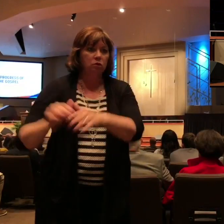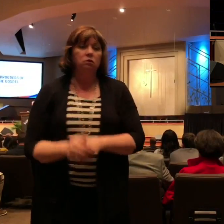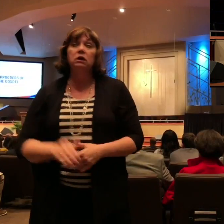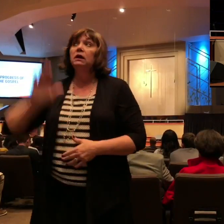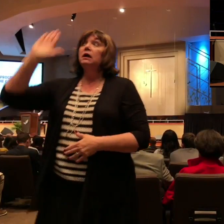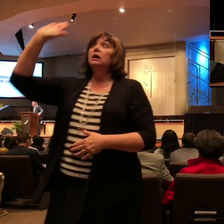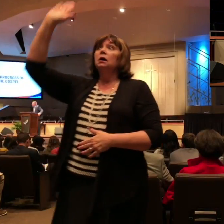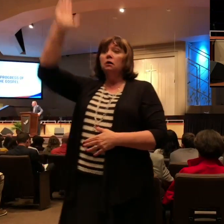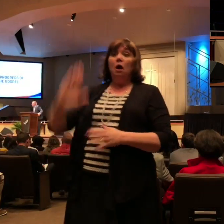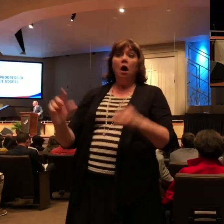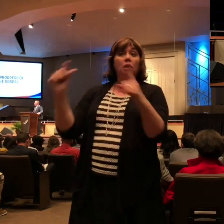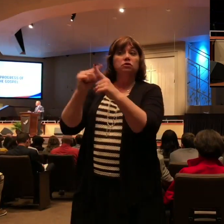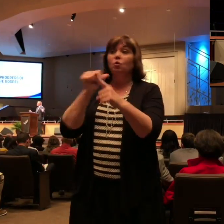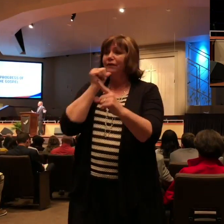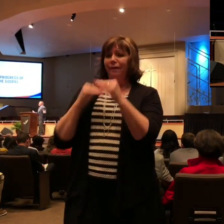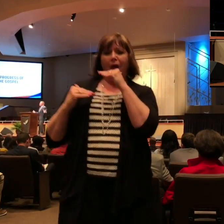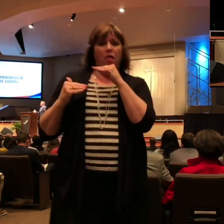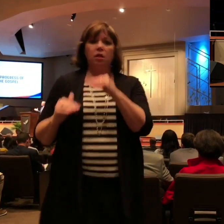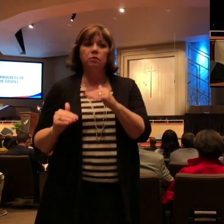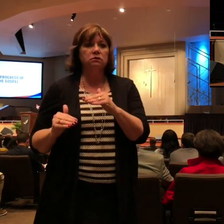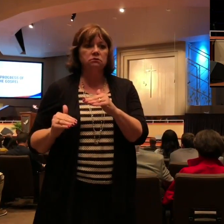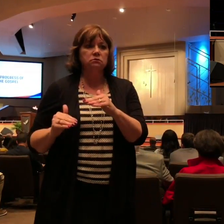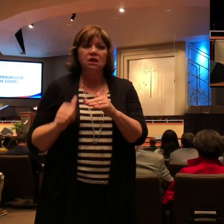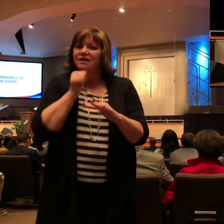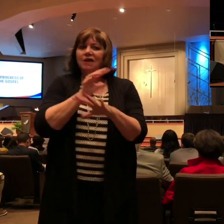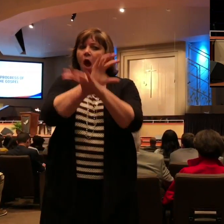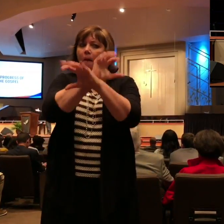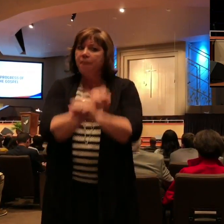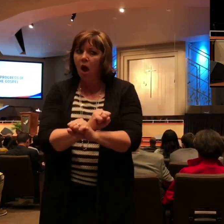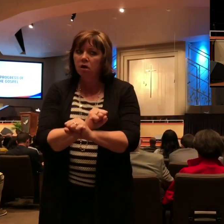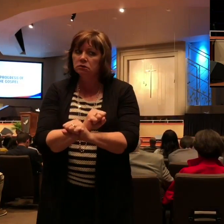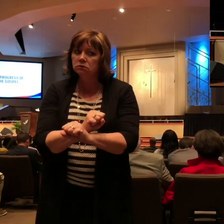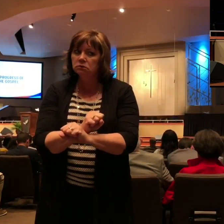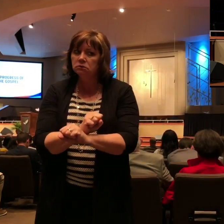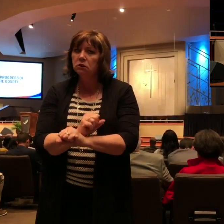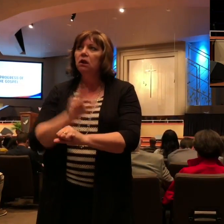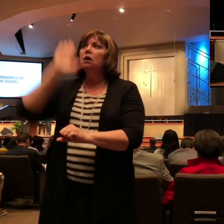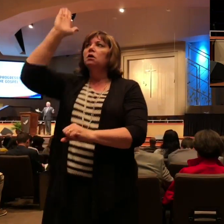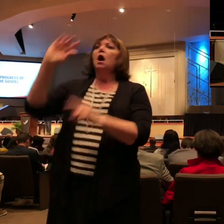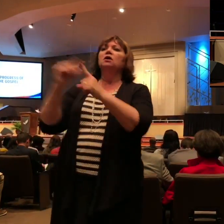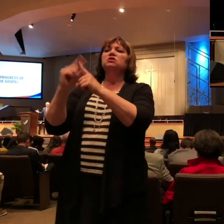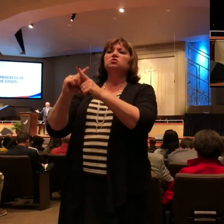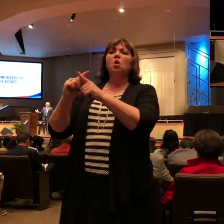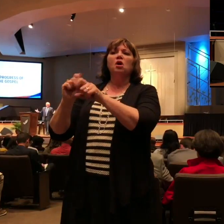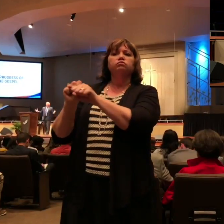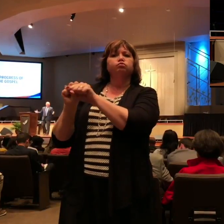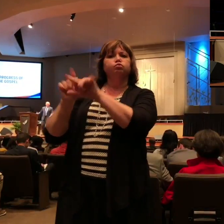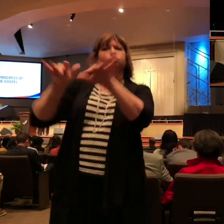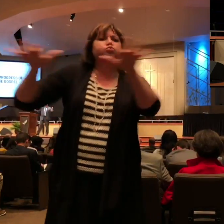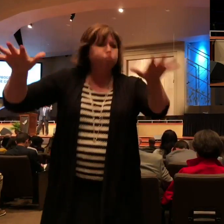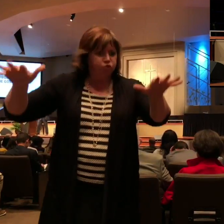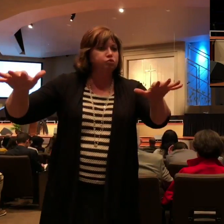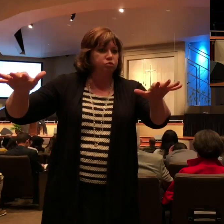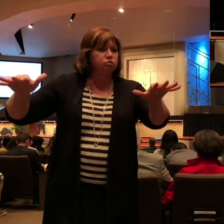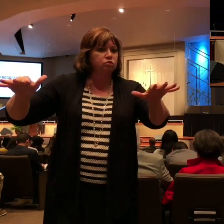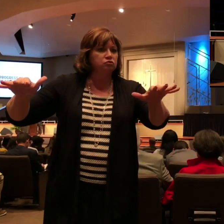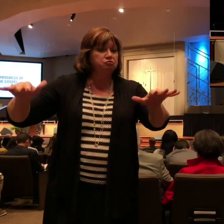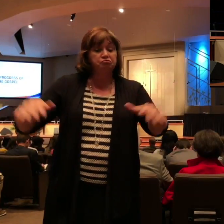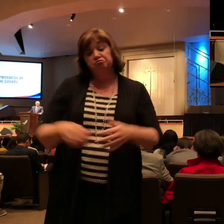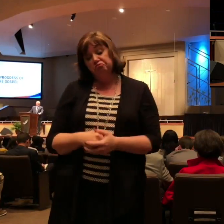bound. And Paul understood, listen, this isn't going the way that I thought it would go. It's not unfolding the way that I was